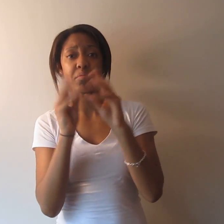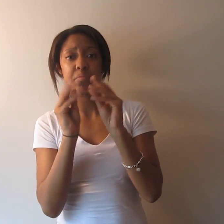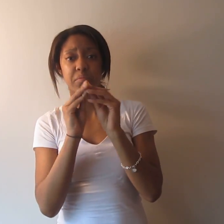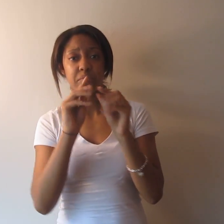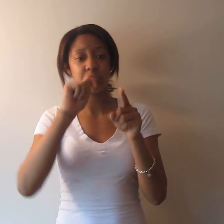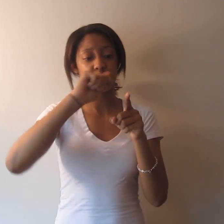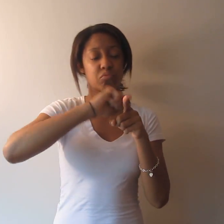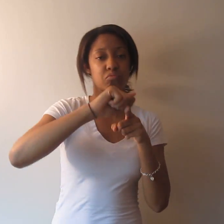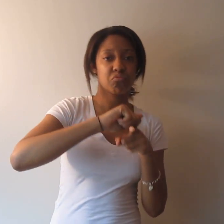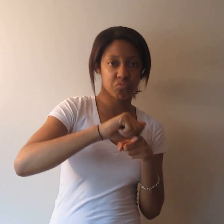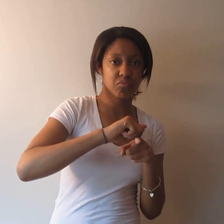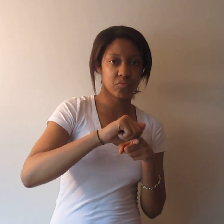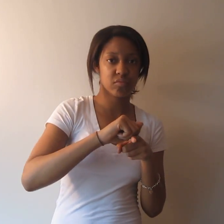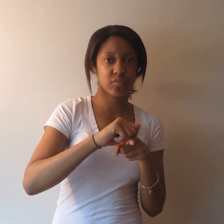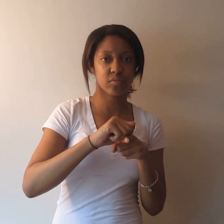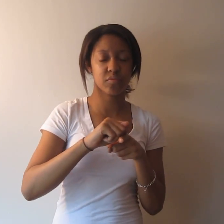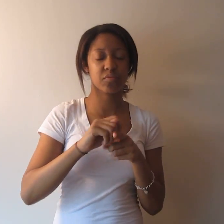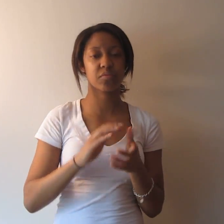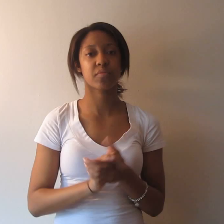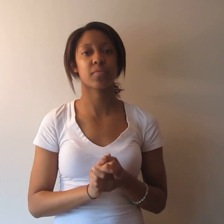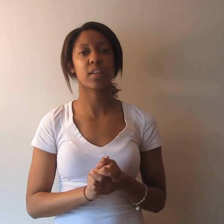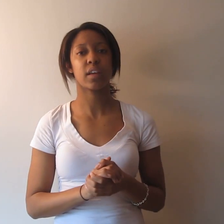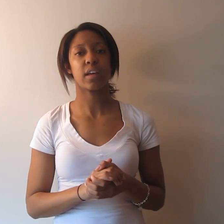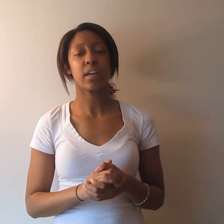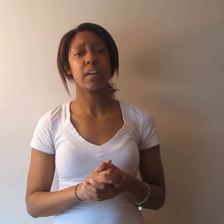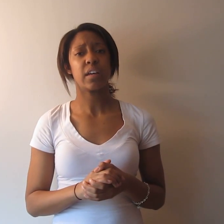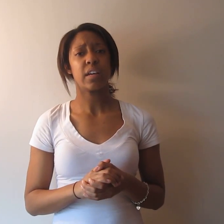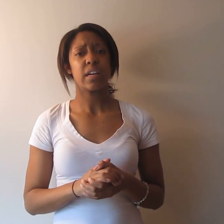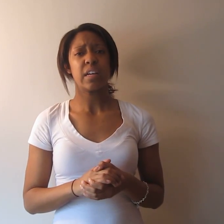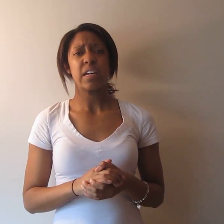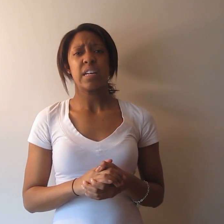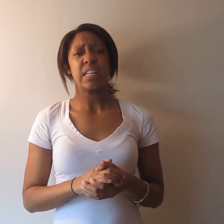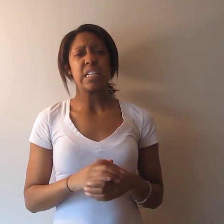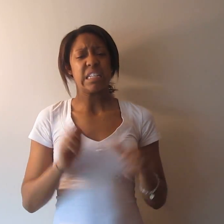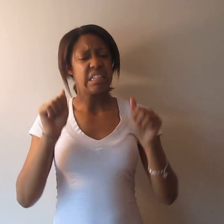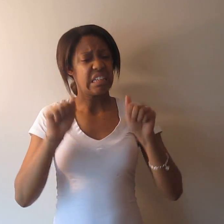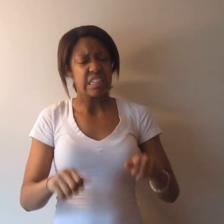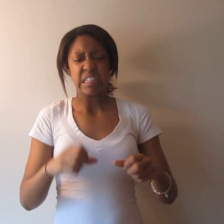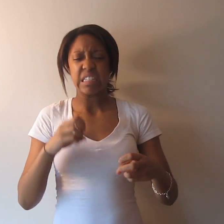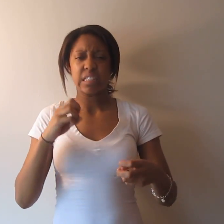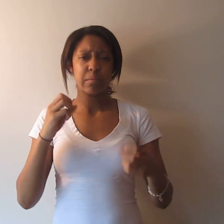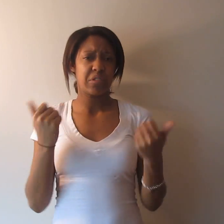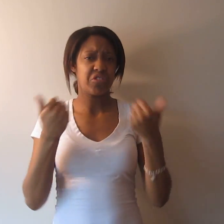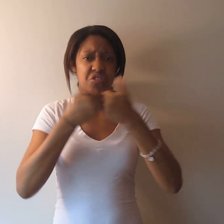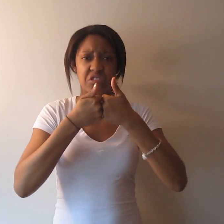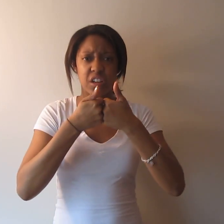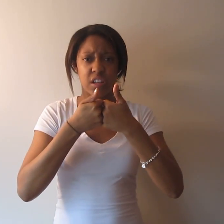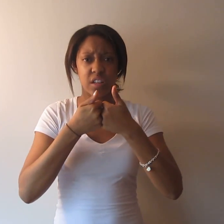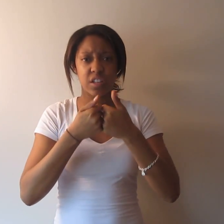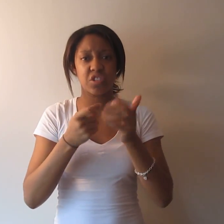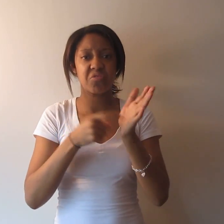This can often be a challenge and requires a combination of technology and knowledge on the part of your coworkers.